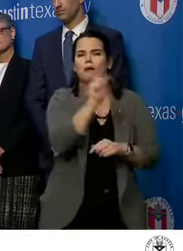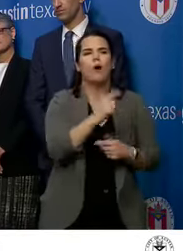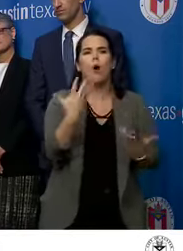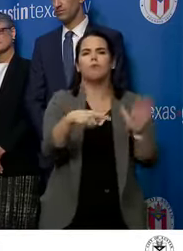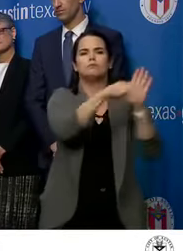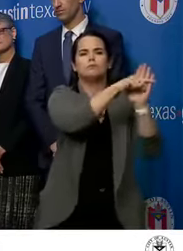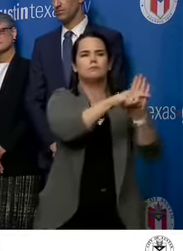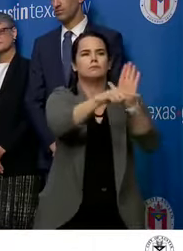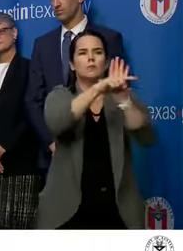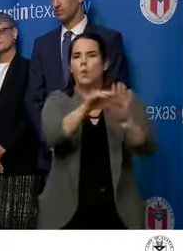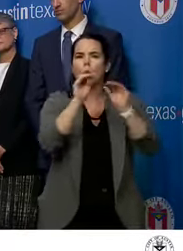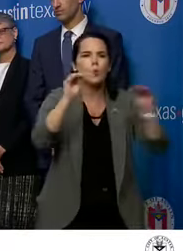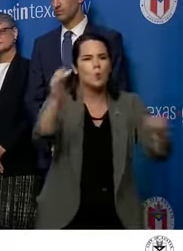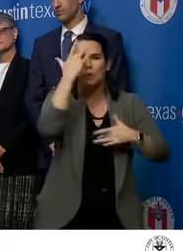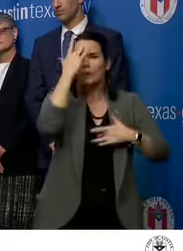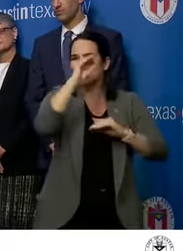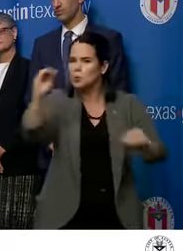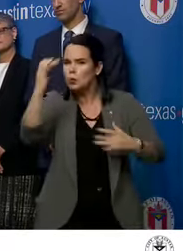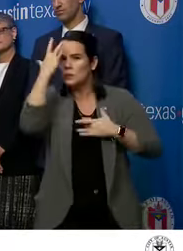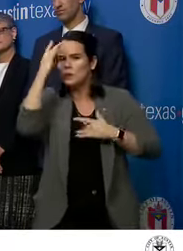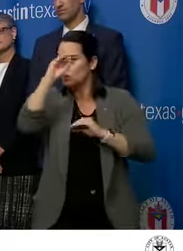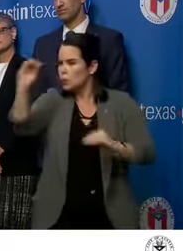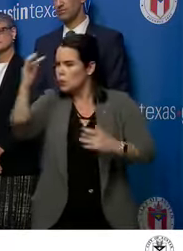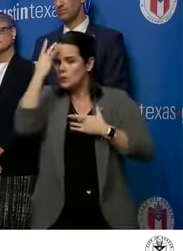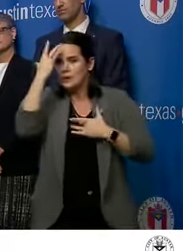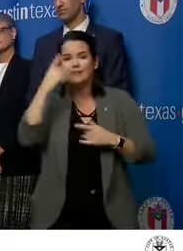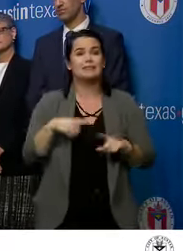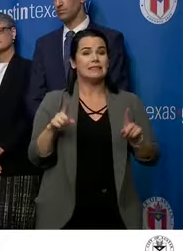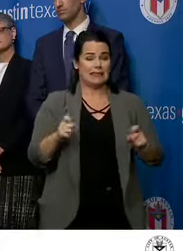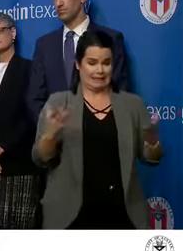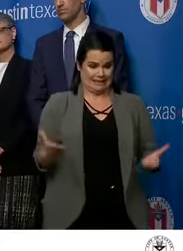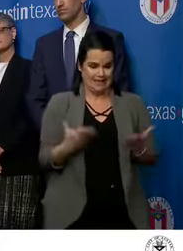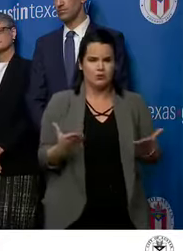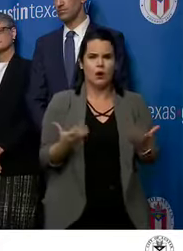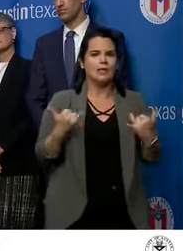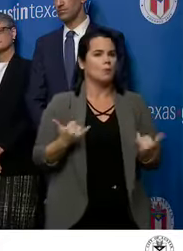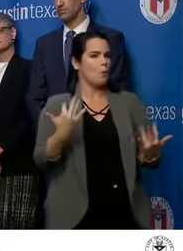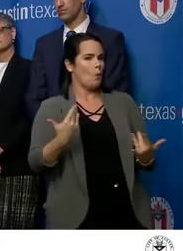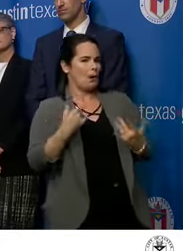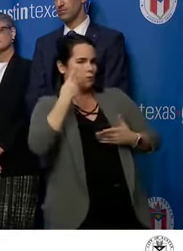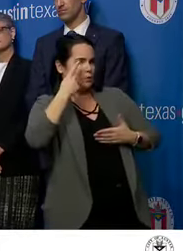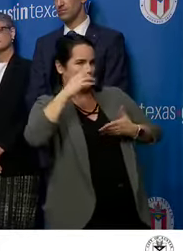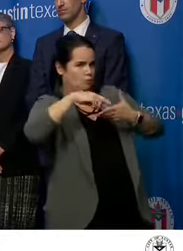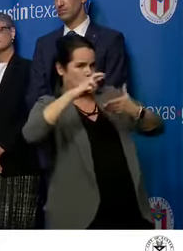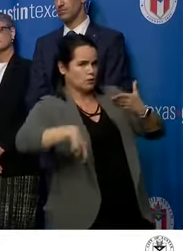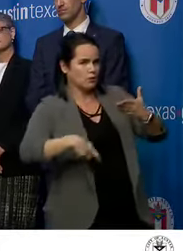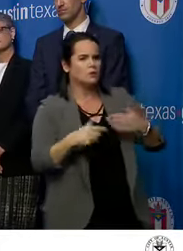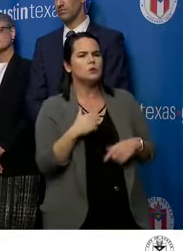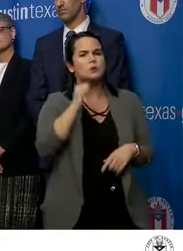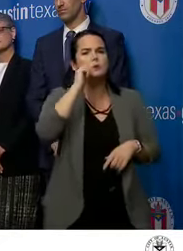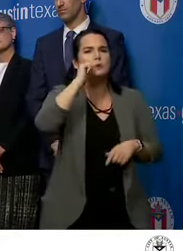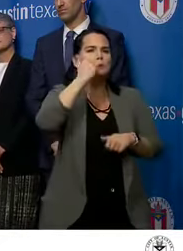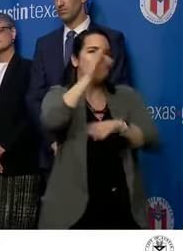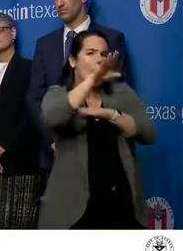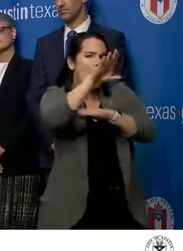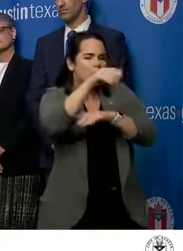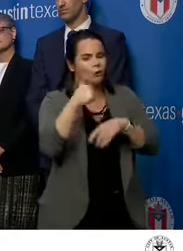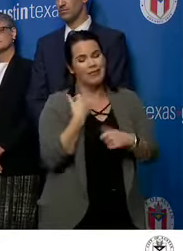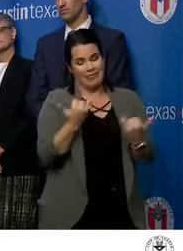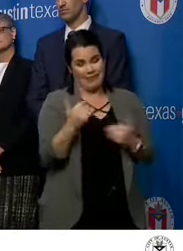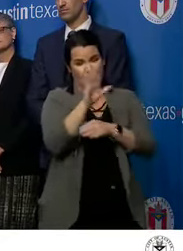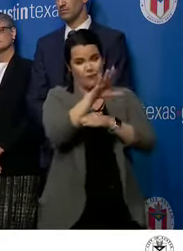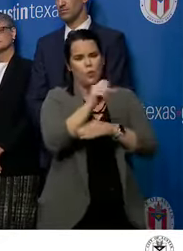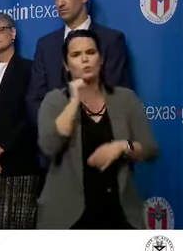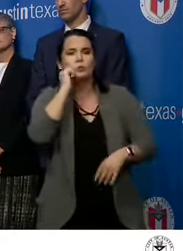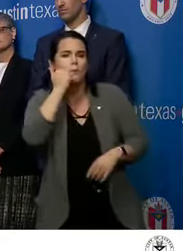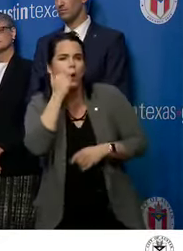have been negative. The tests here are still pending, and we expect to have more information later today or tomorrow on that testing.